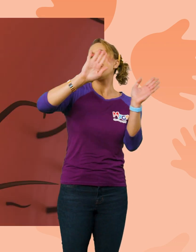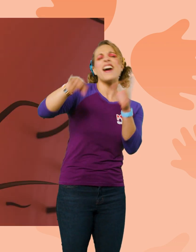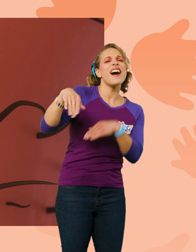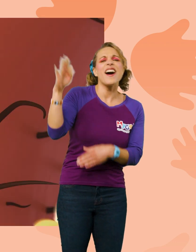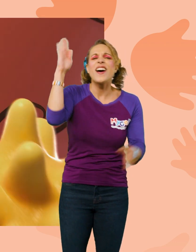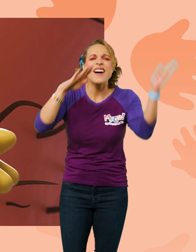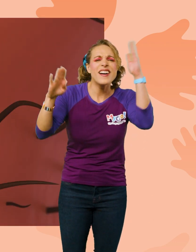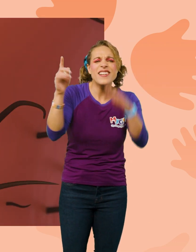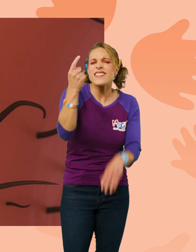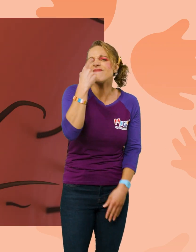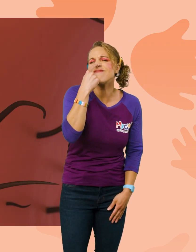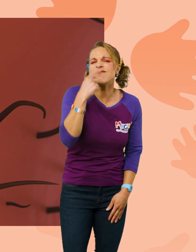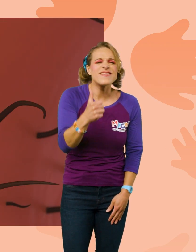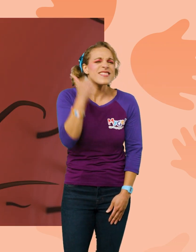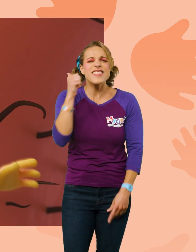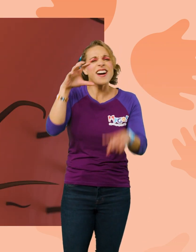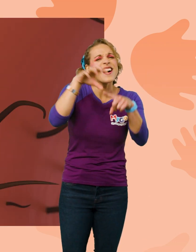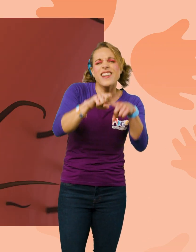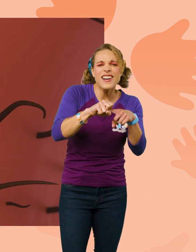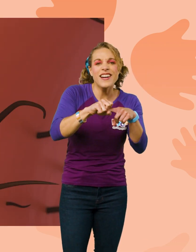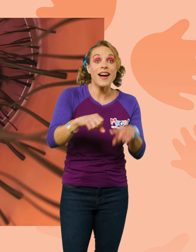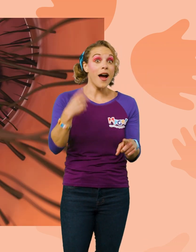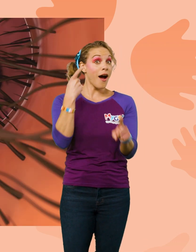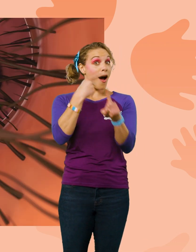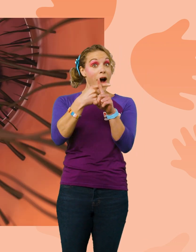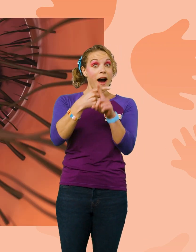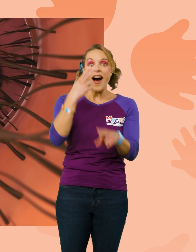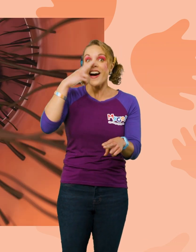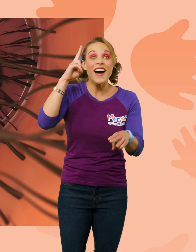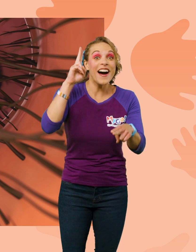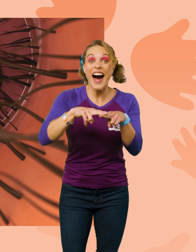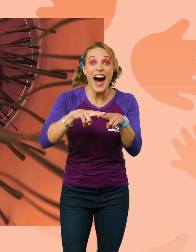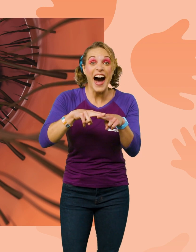Oh, don't worry, it's a nose! It's not gonna bite! Plus, it's fun!